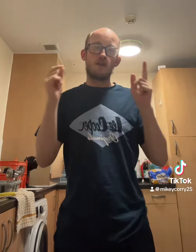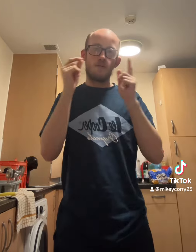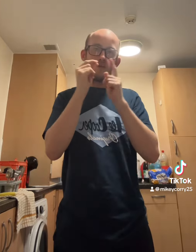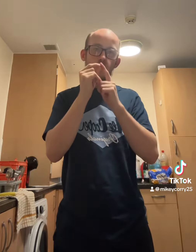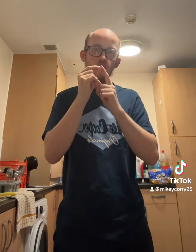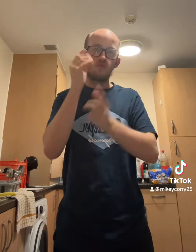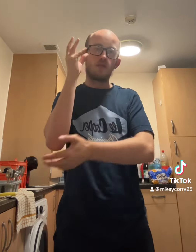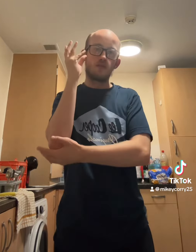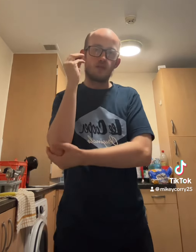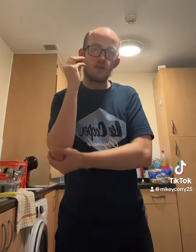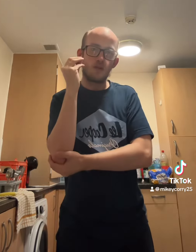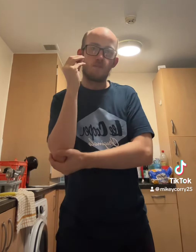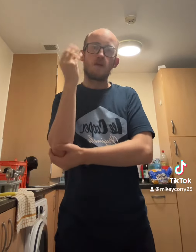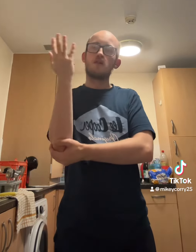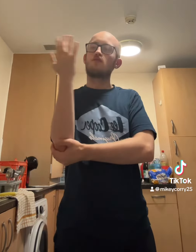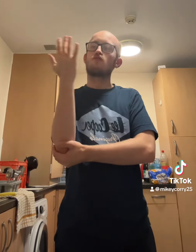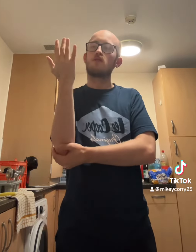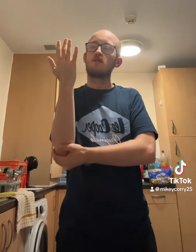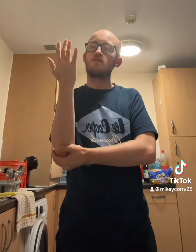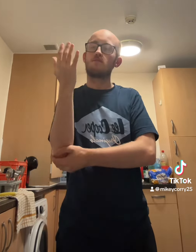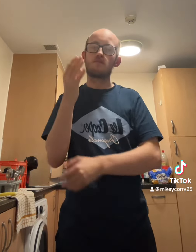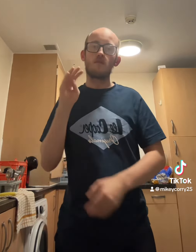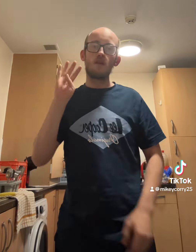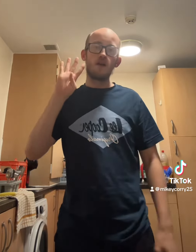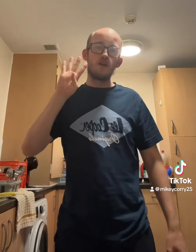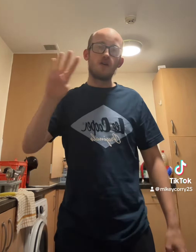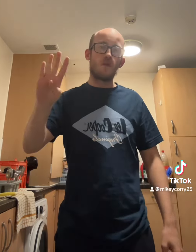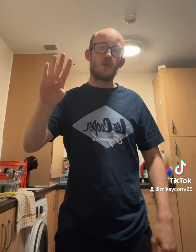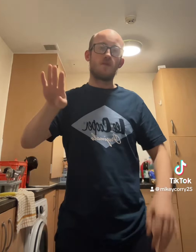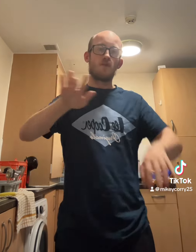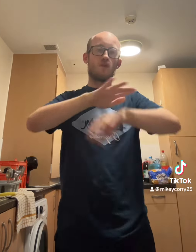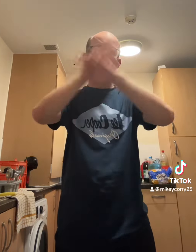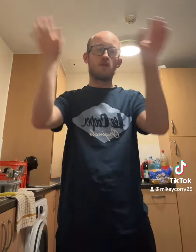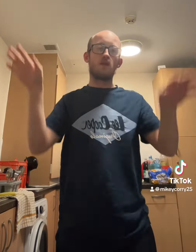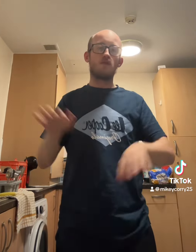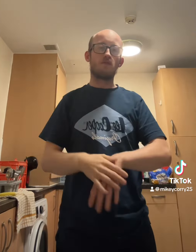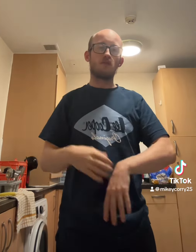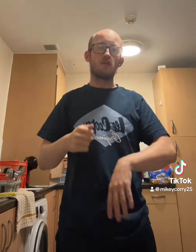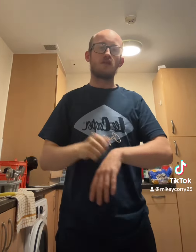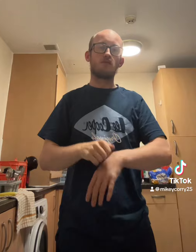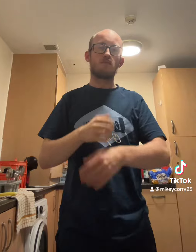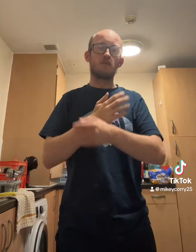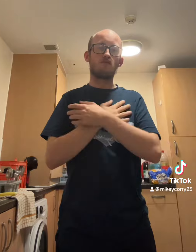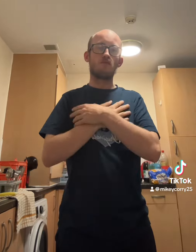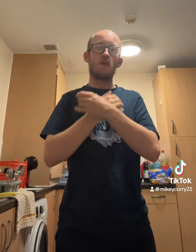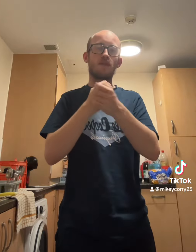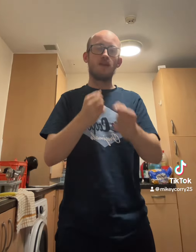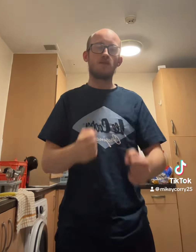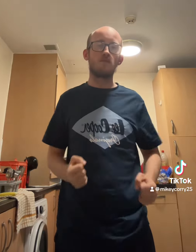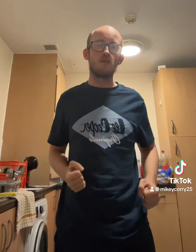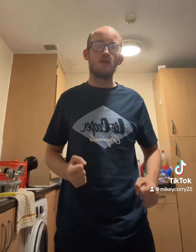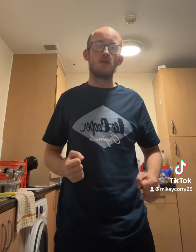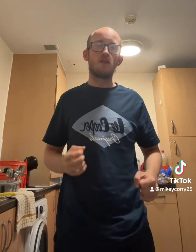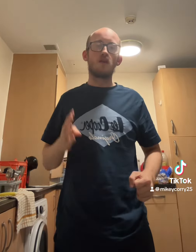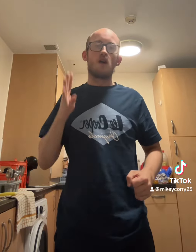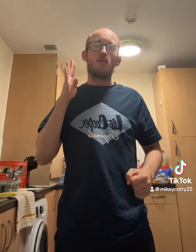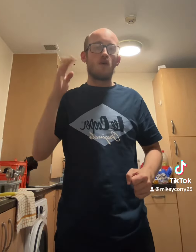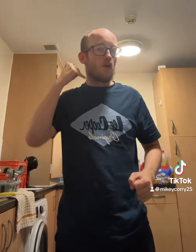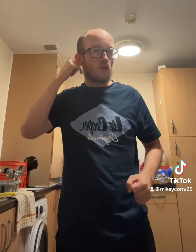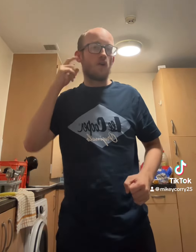partridge in a pear tree. On the fourth day of Christmas, my true love gave to me Four calling